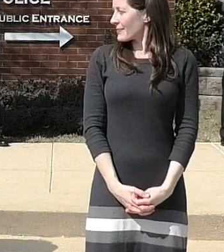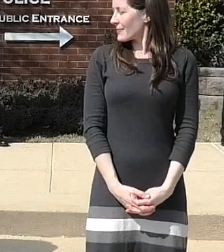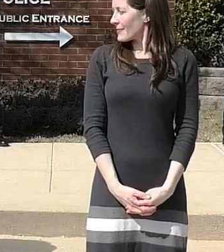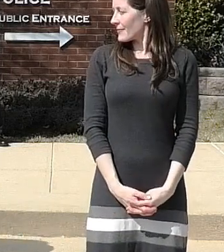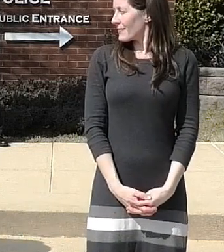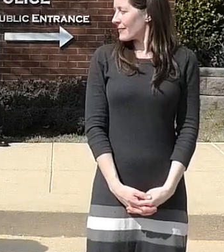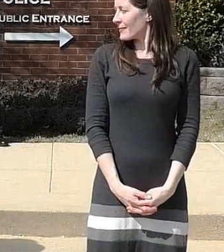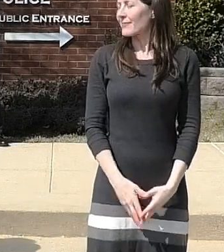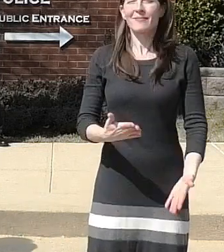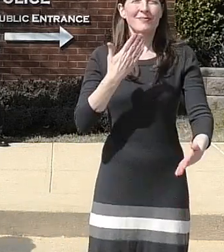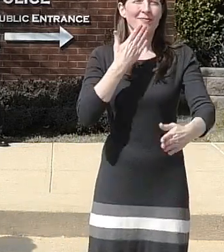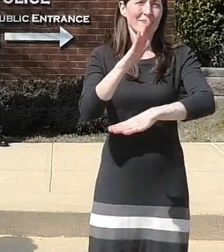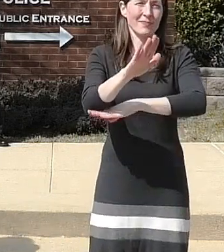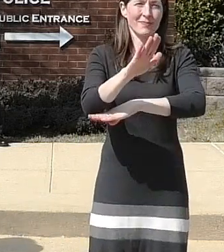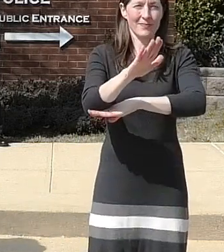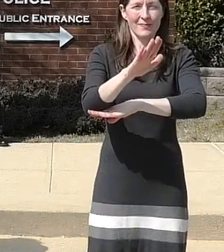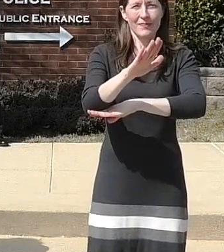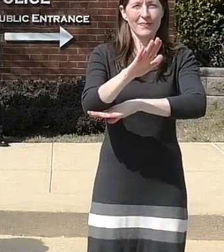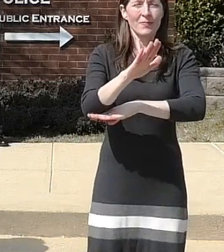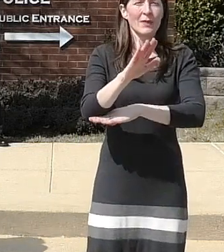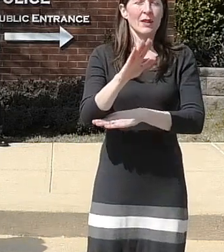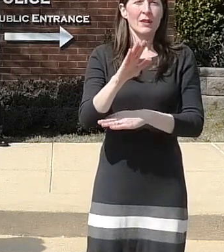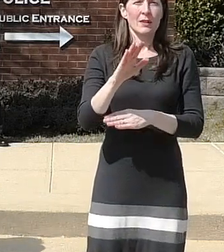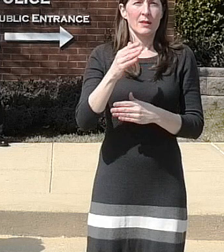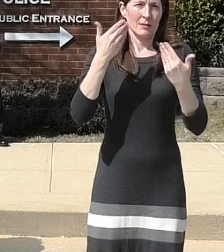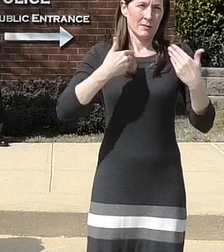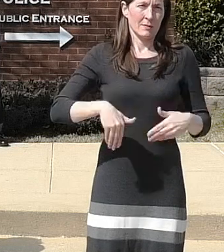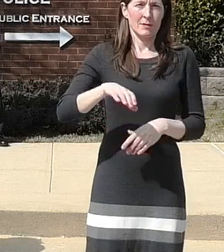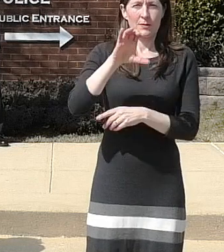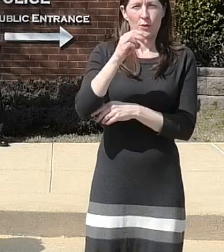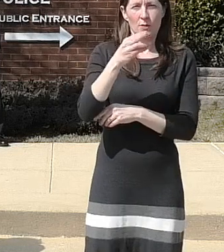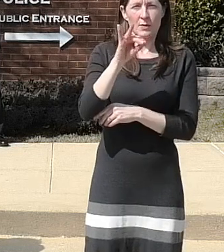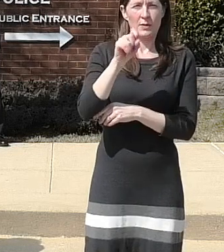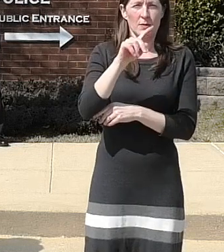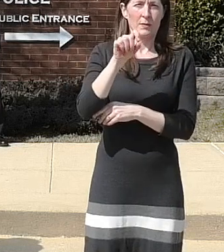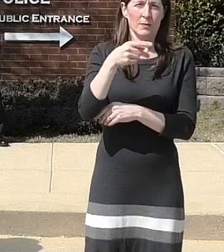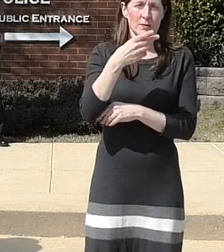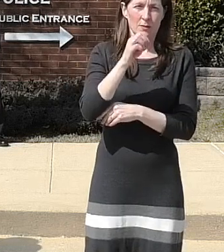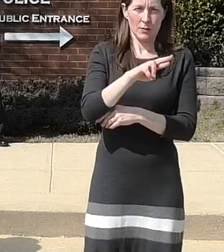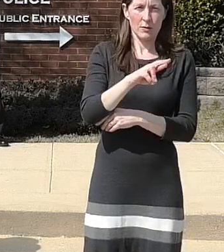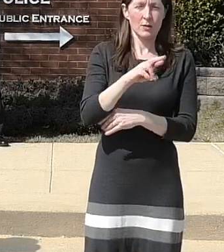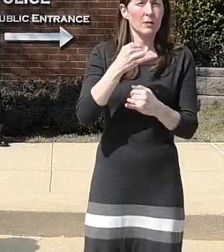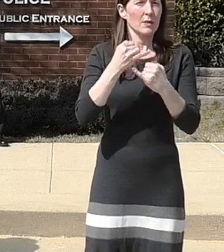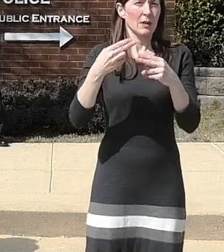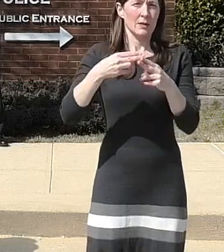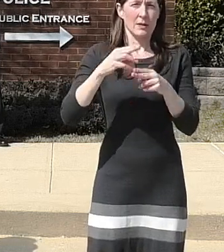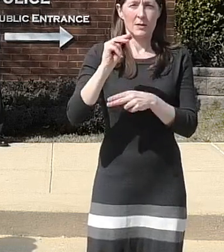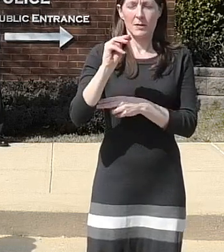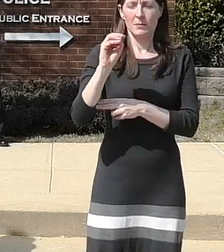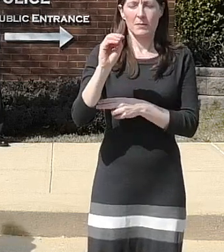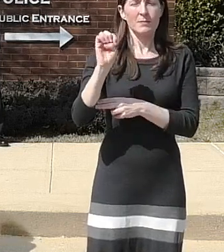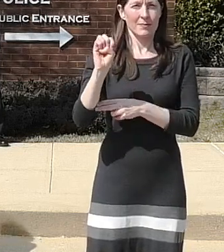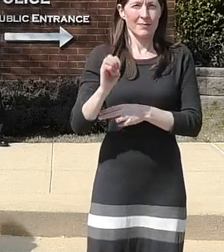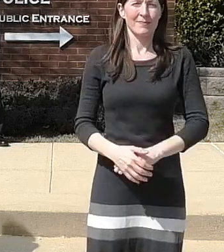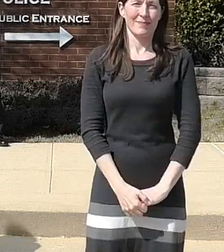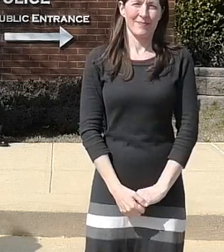good afternoon christopher chris t-o-p-h-e-r my last name is mo moe